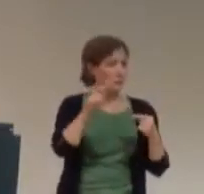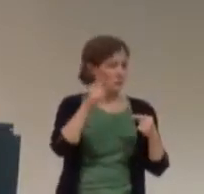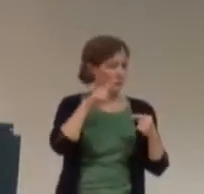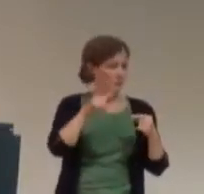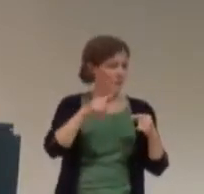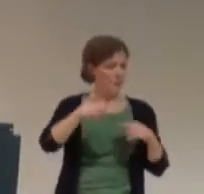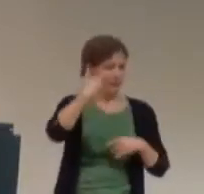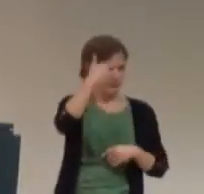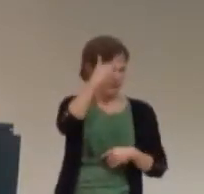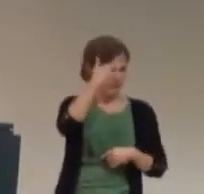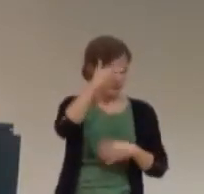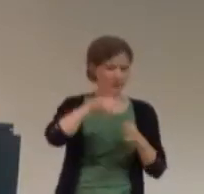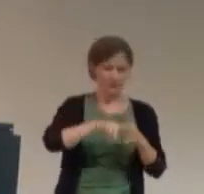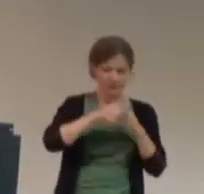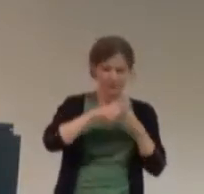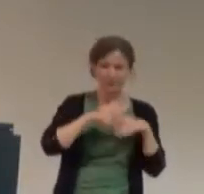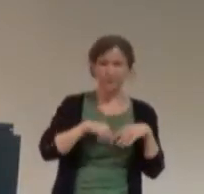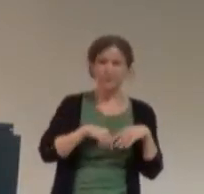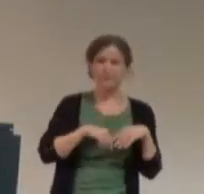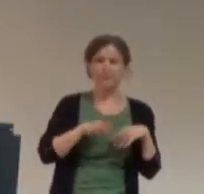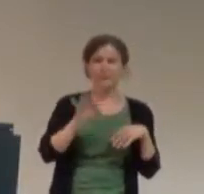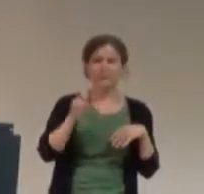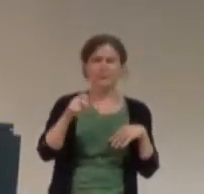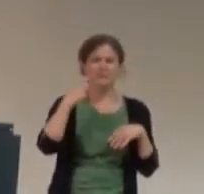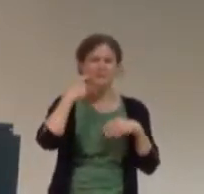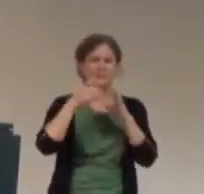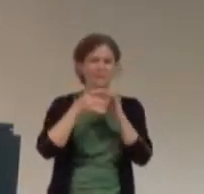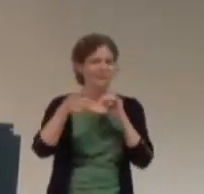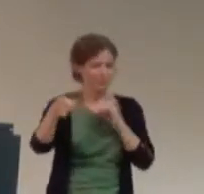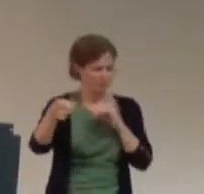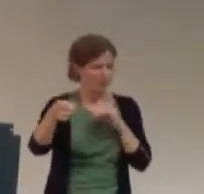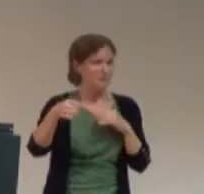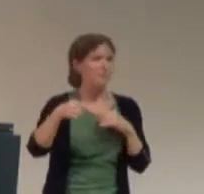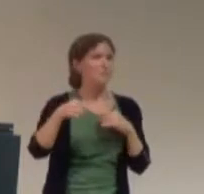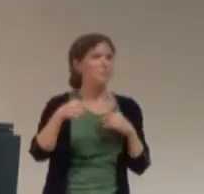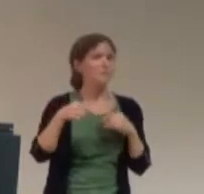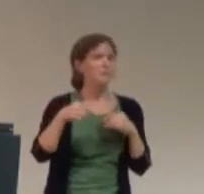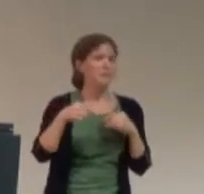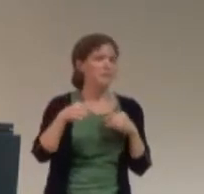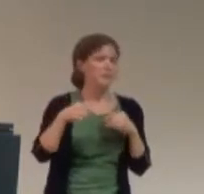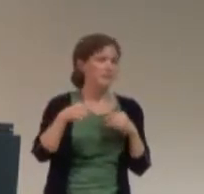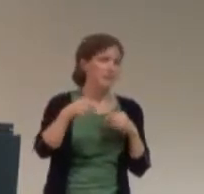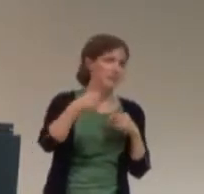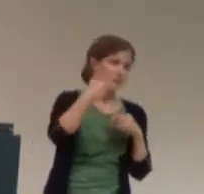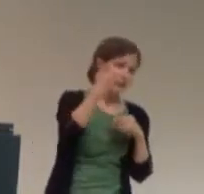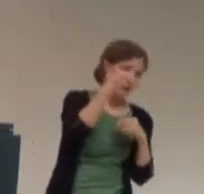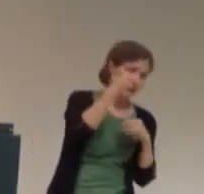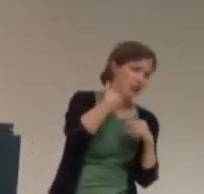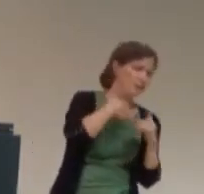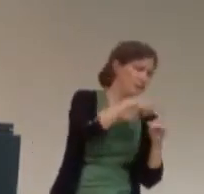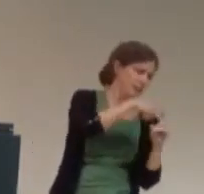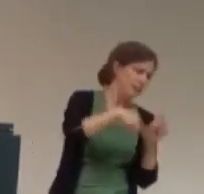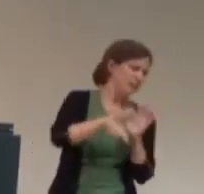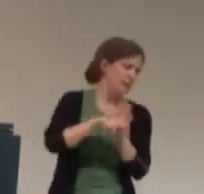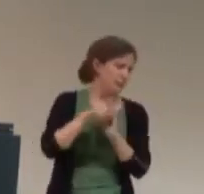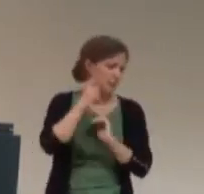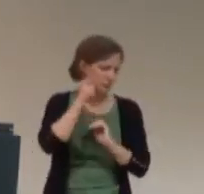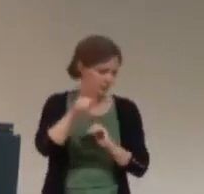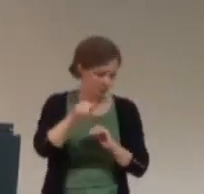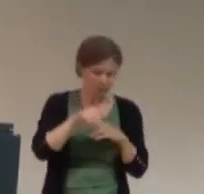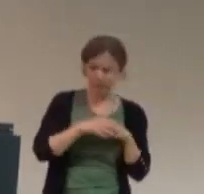So, um, as, uh, as Brian was saying, there are, there are a lot of advantages and disadvantages to that medium.